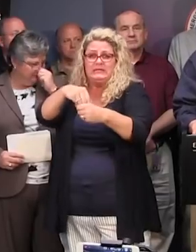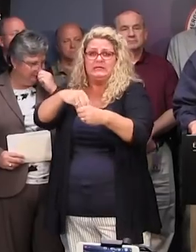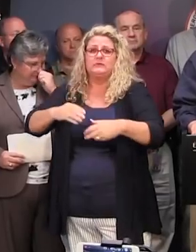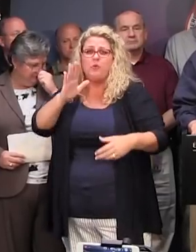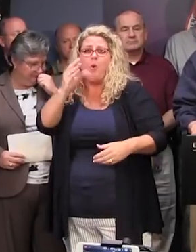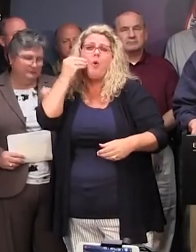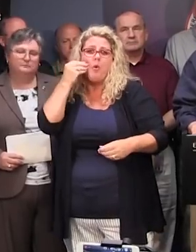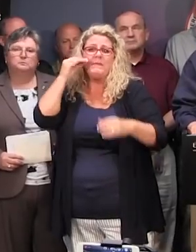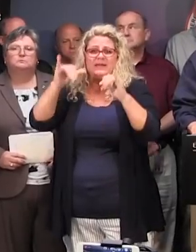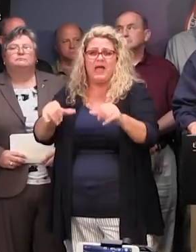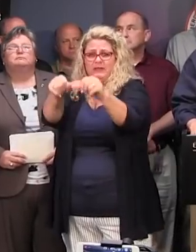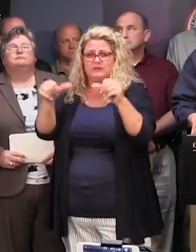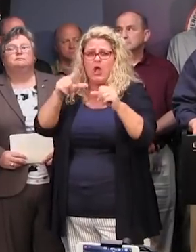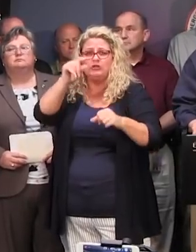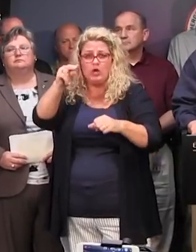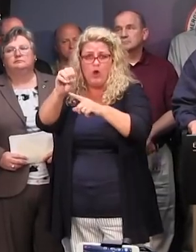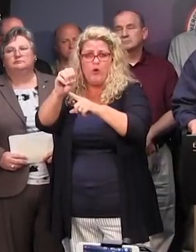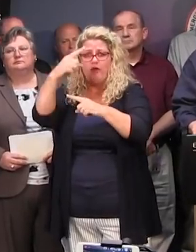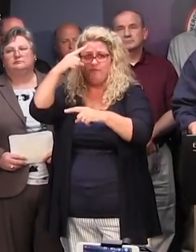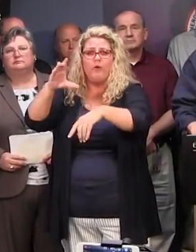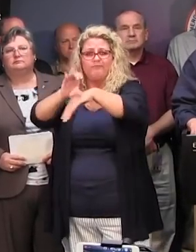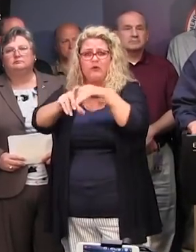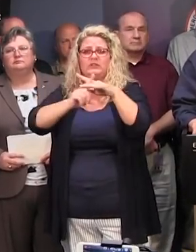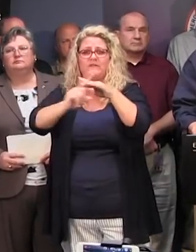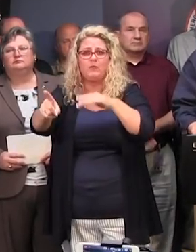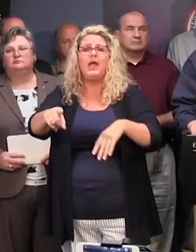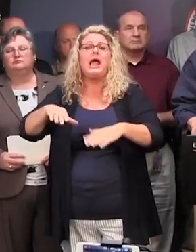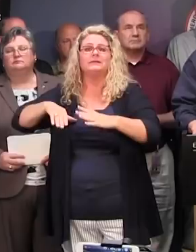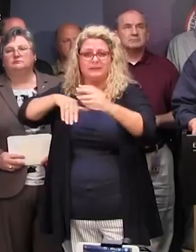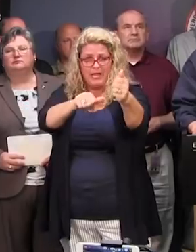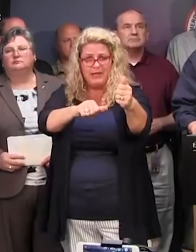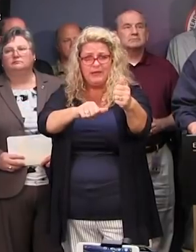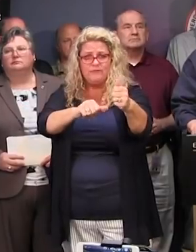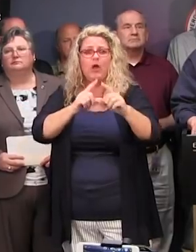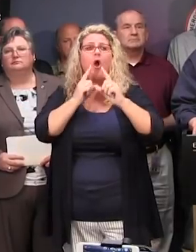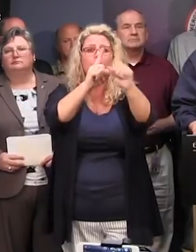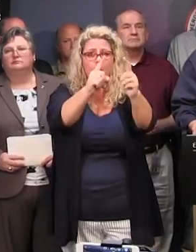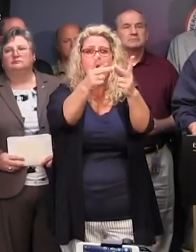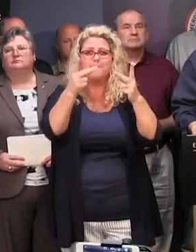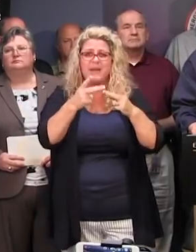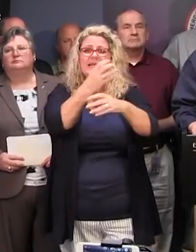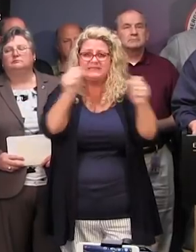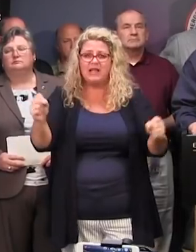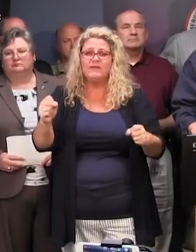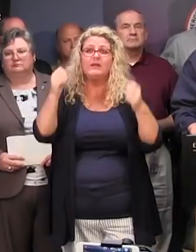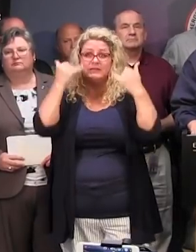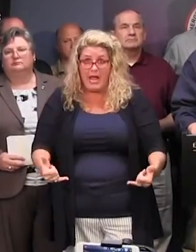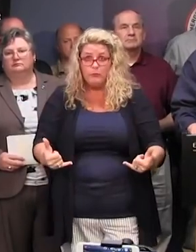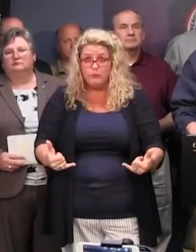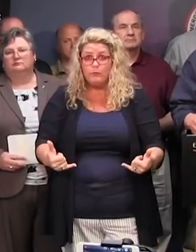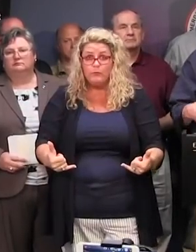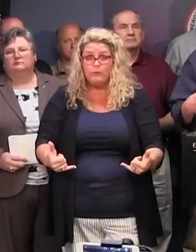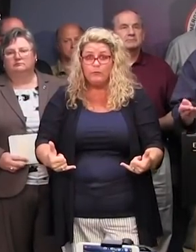the evacuation has been declared to get out of that zone, go to safety, and do it quickly because time is running out to leave.